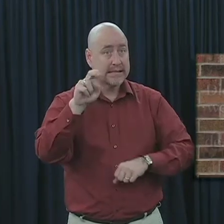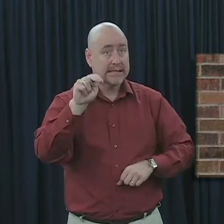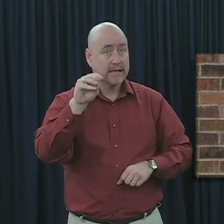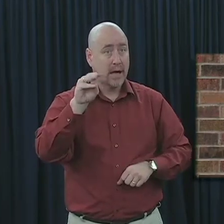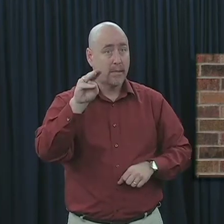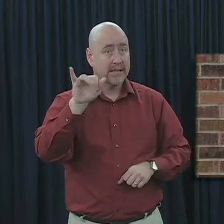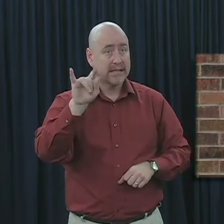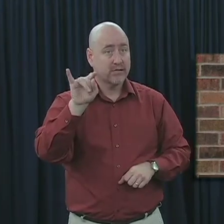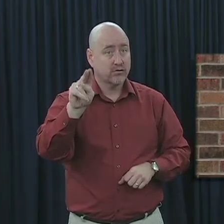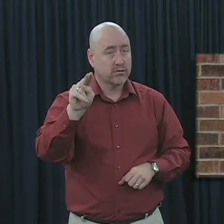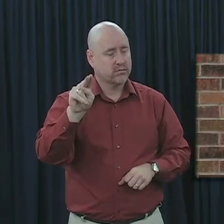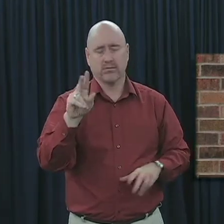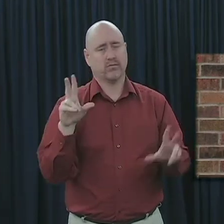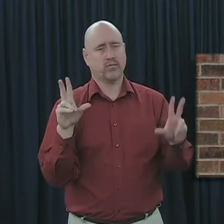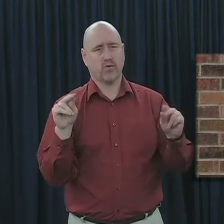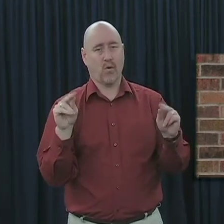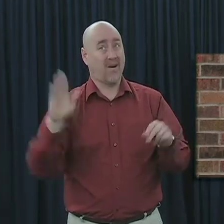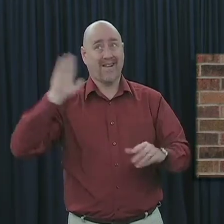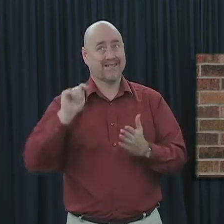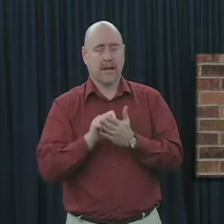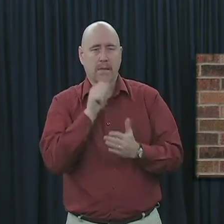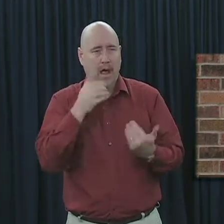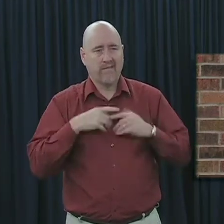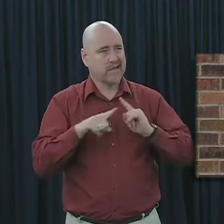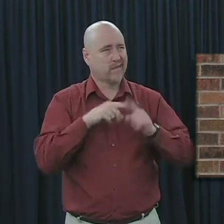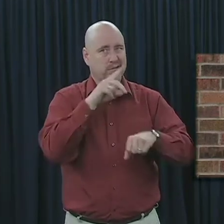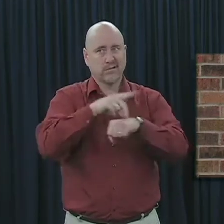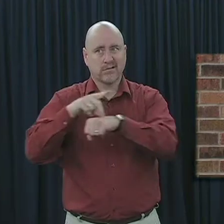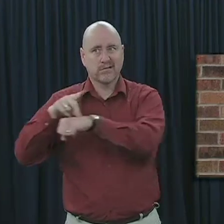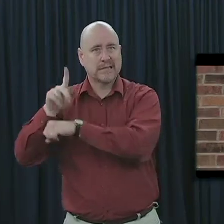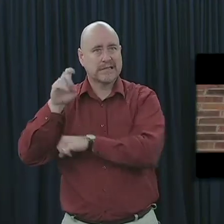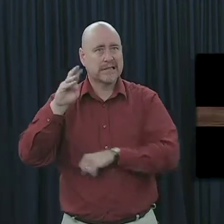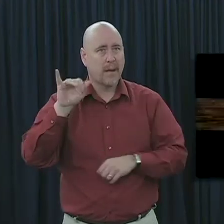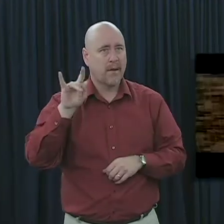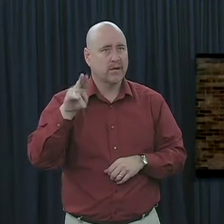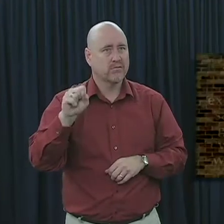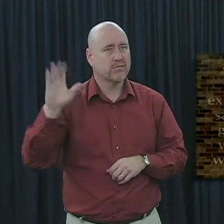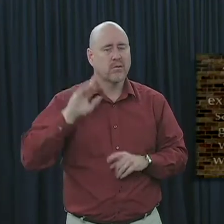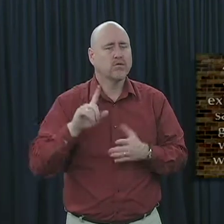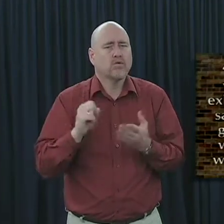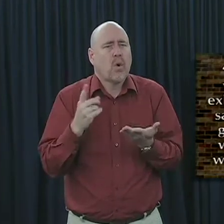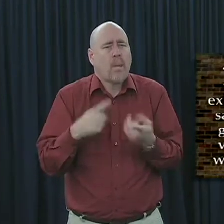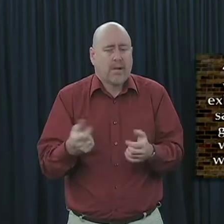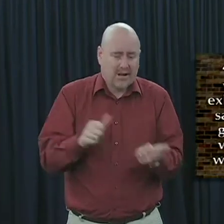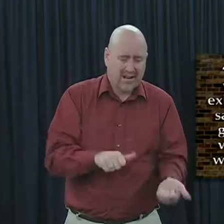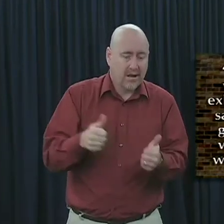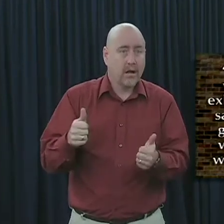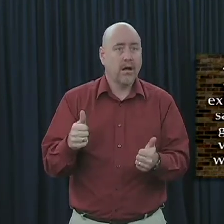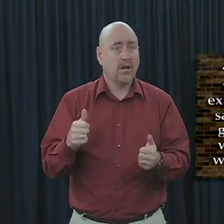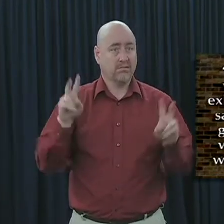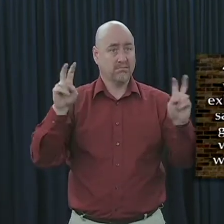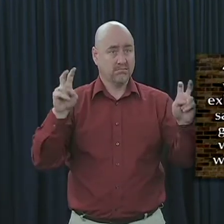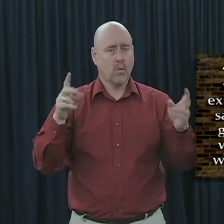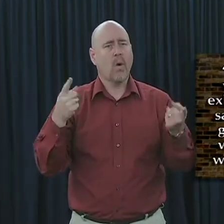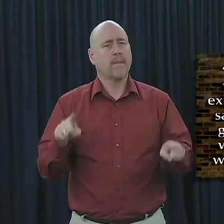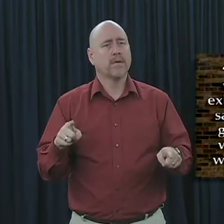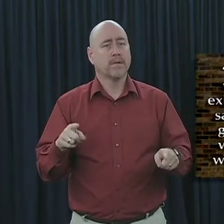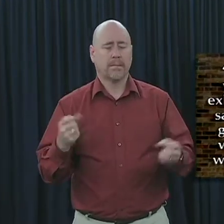No, of course none existed at that time. Well, what happened? And with many other words he testified and